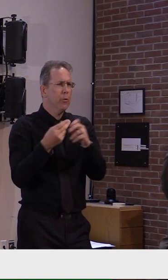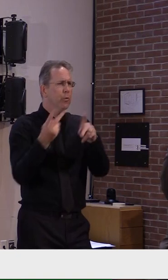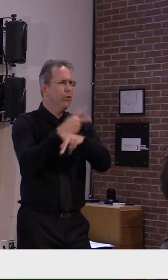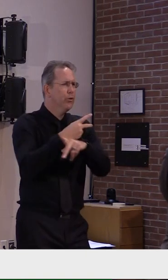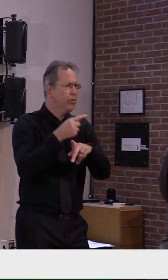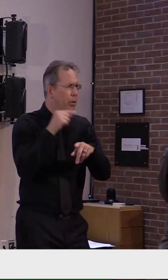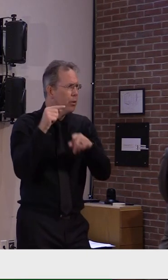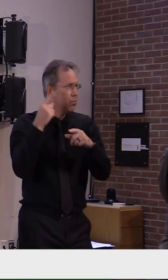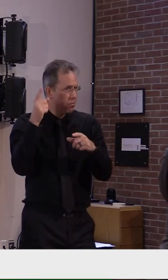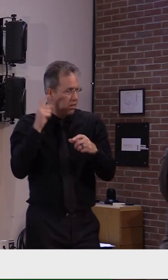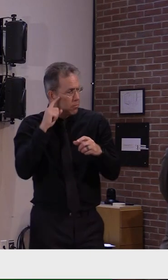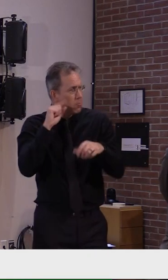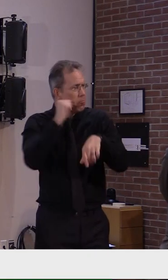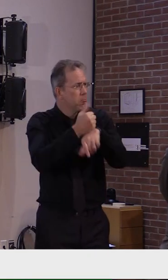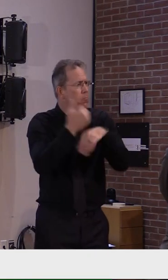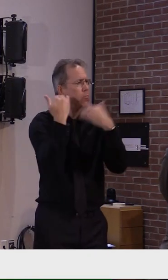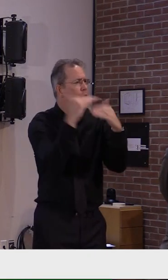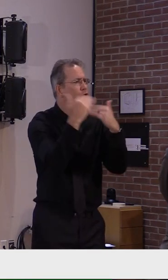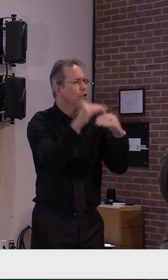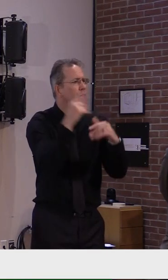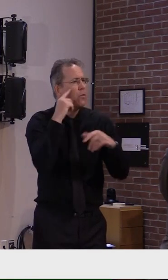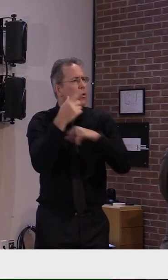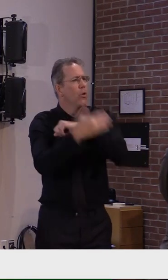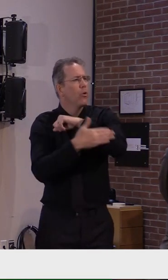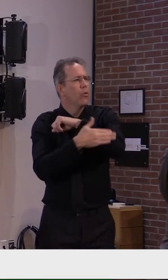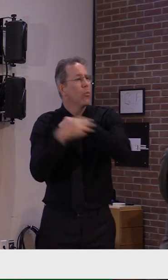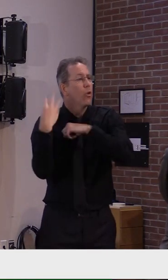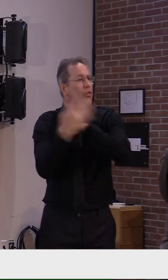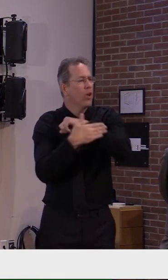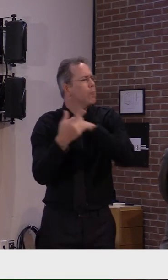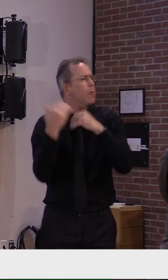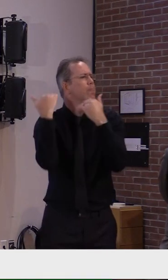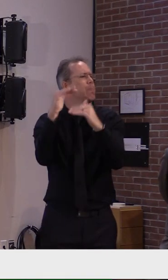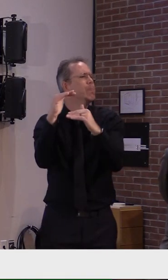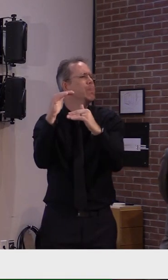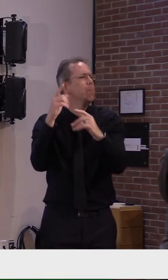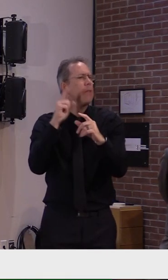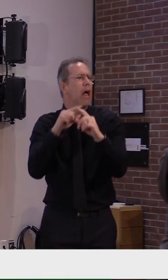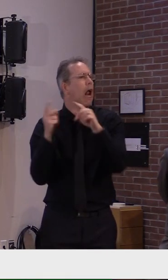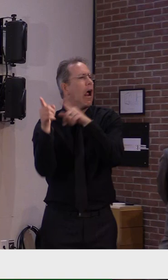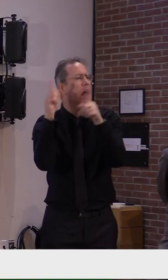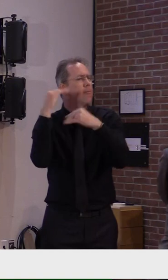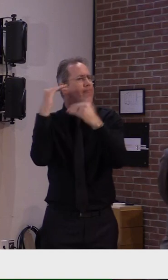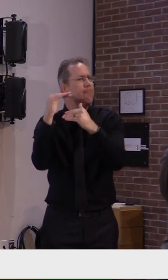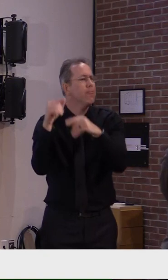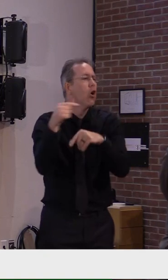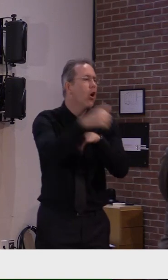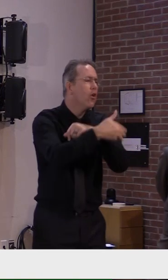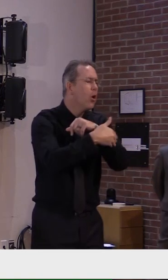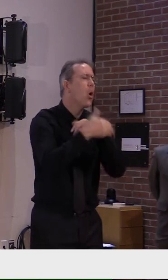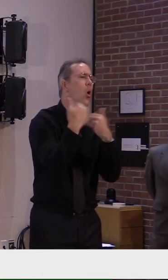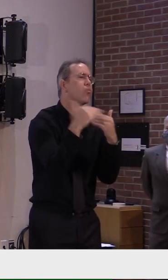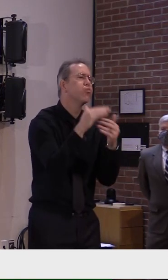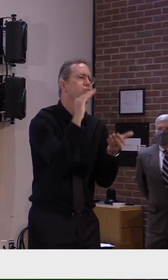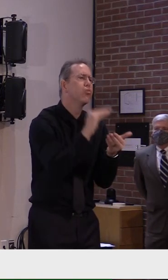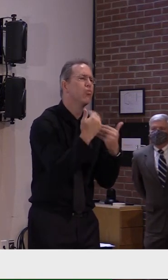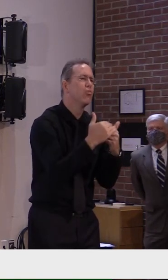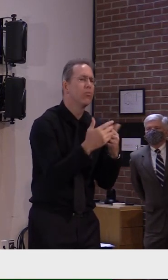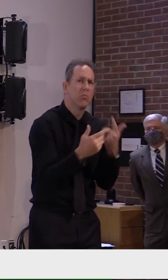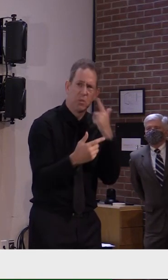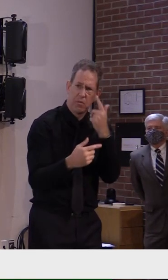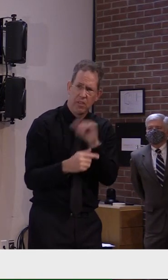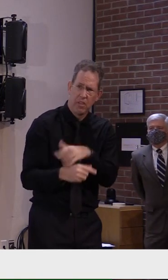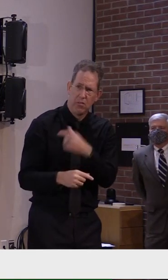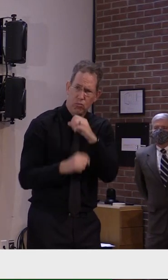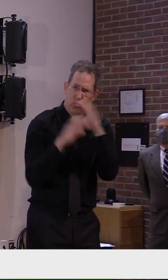this, uh, what happened in Washington County and Orange, uh, and I think it's almost one community in some respects. Um, what happened